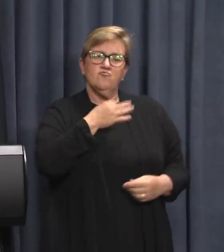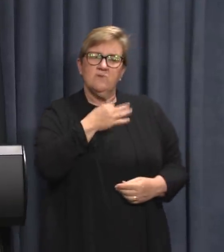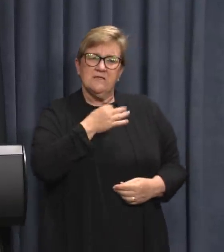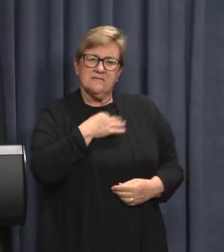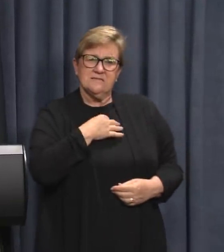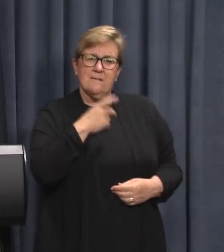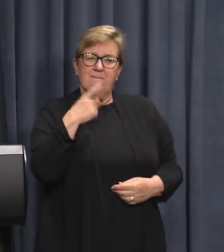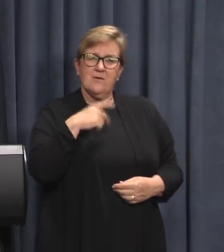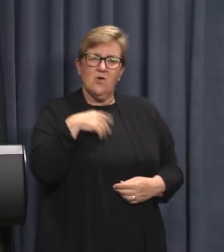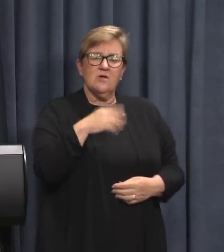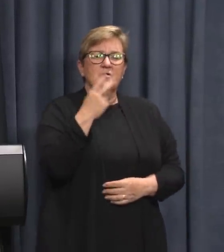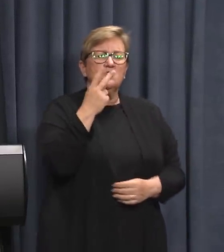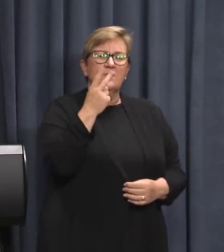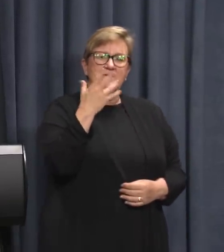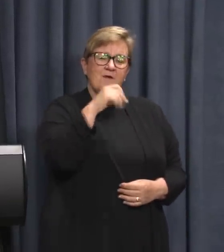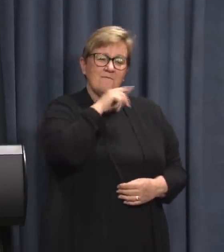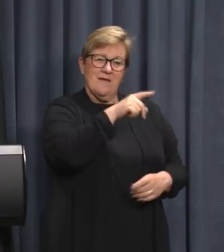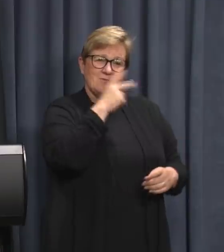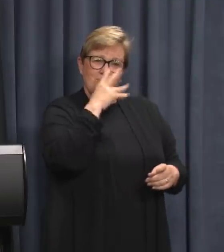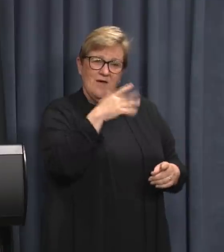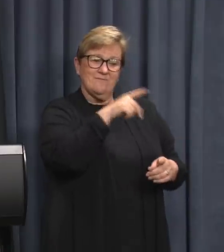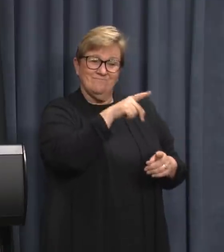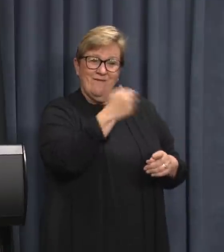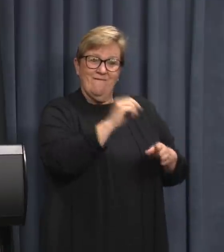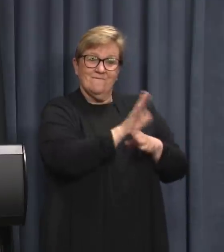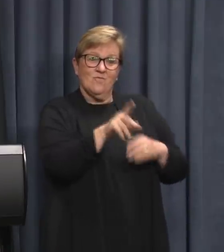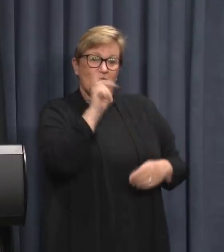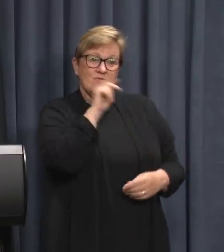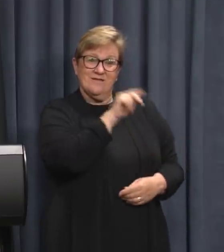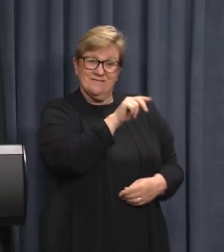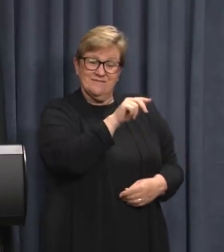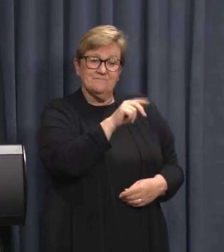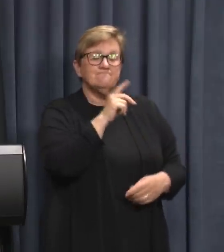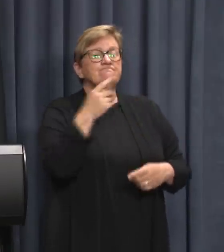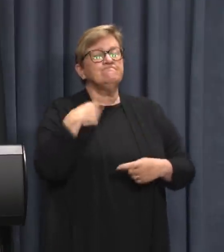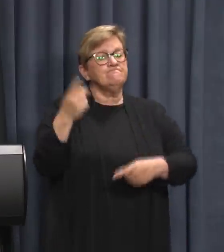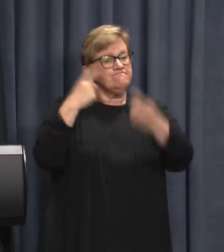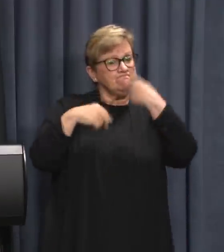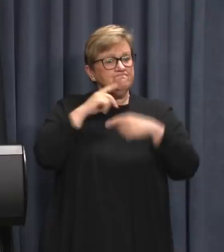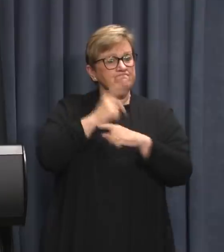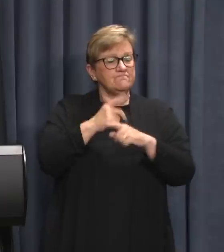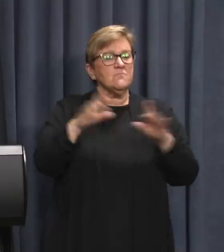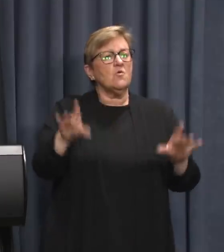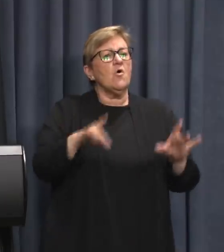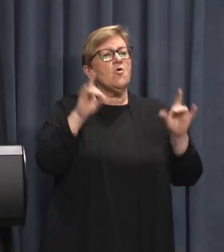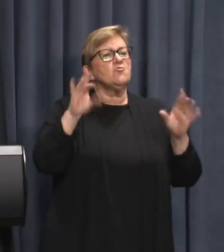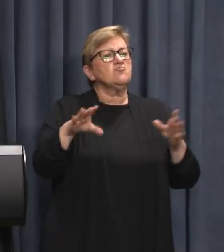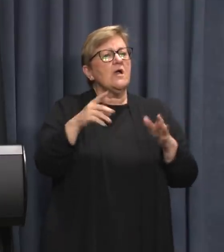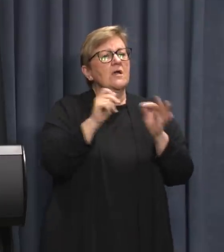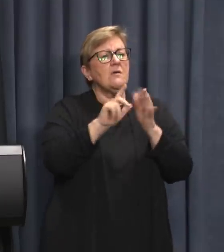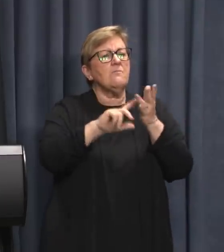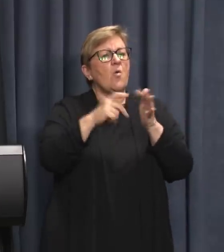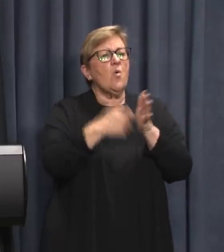associated with the 25 year old man who tested positive yesterday. The advice we have received from the Australian Border Force